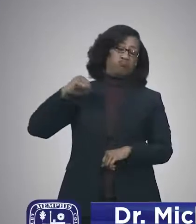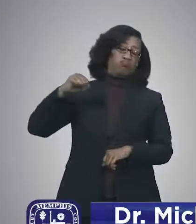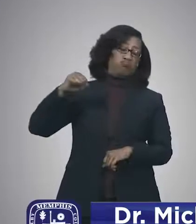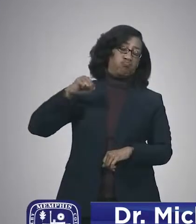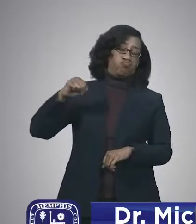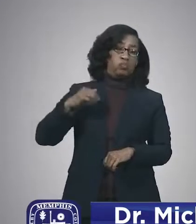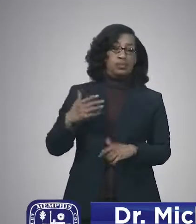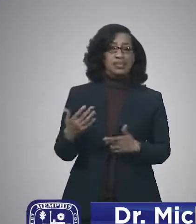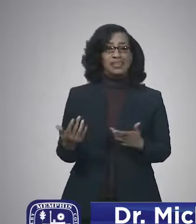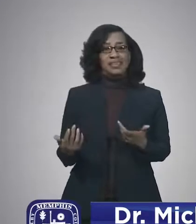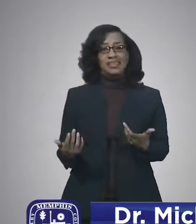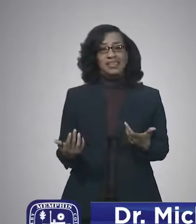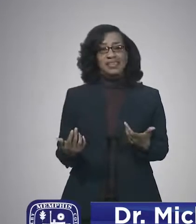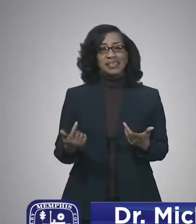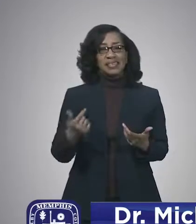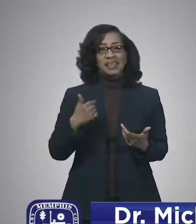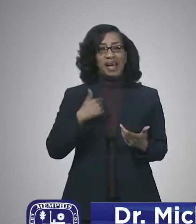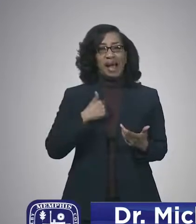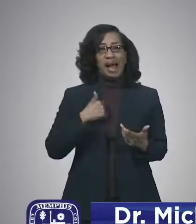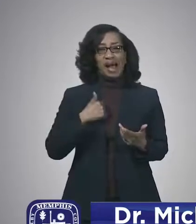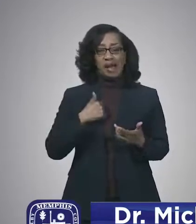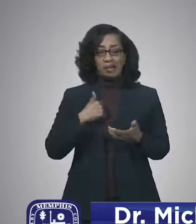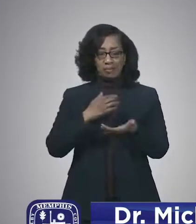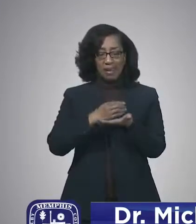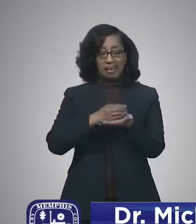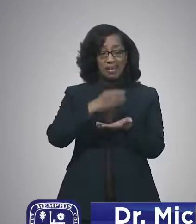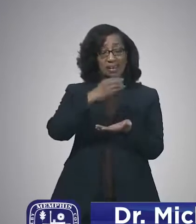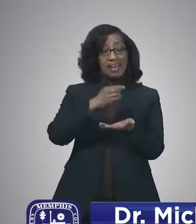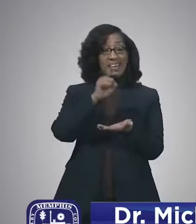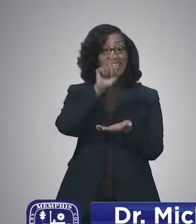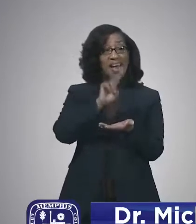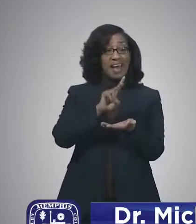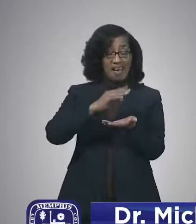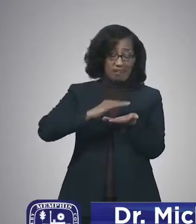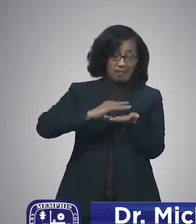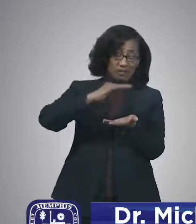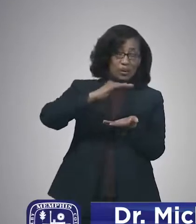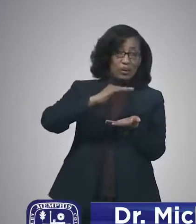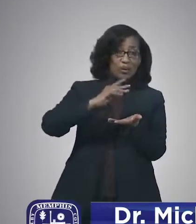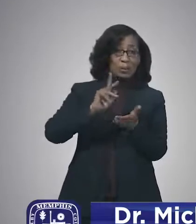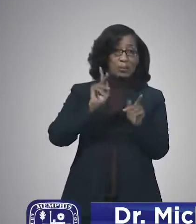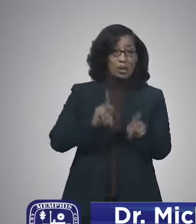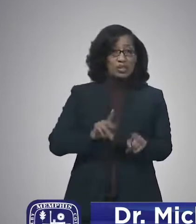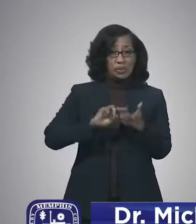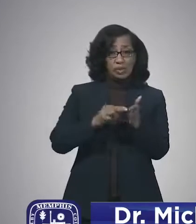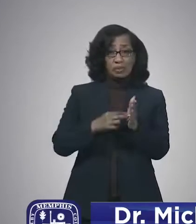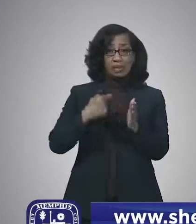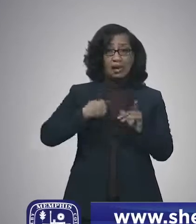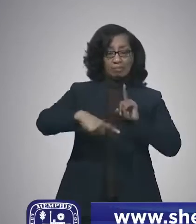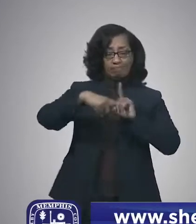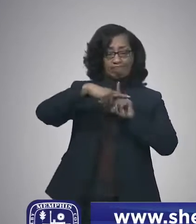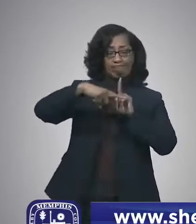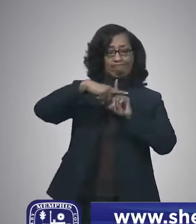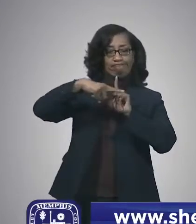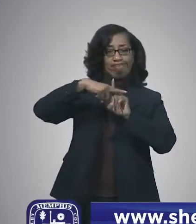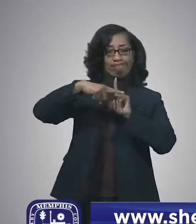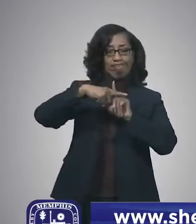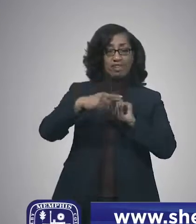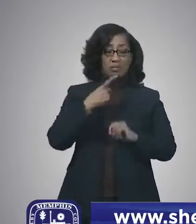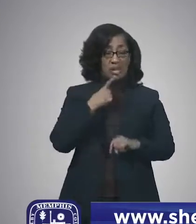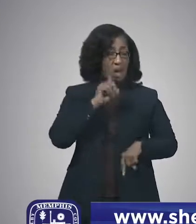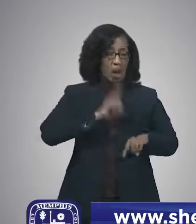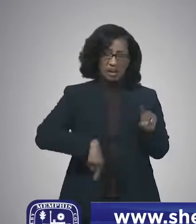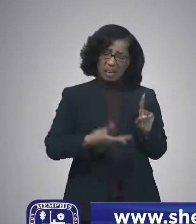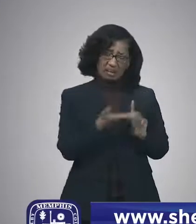a glass-half-full type of person. So I'm not going to call them unconvincible. I'm going to call